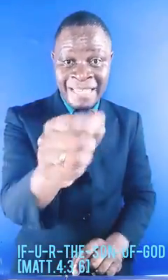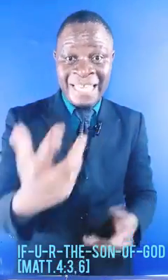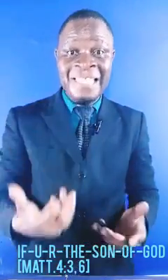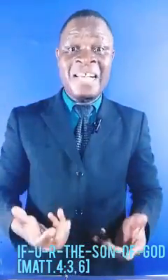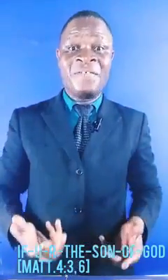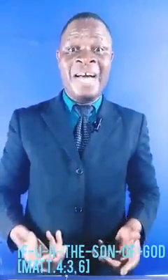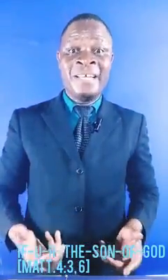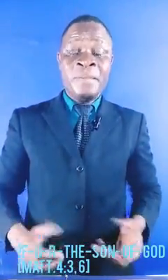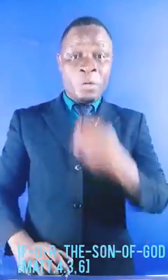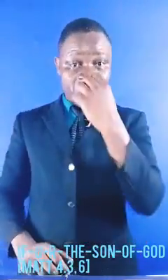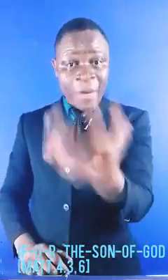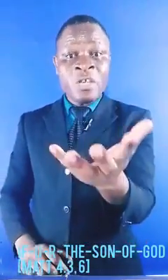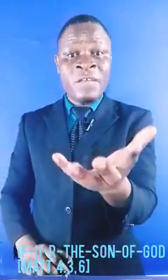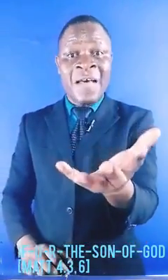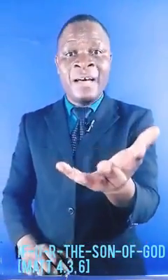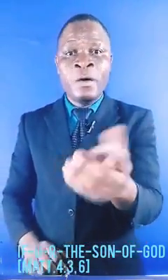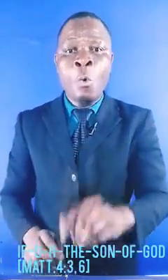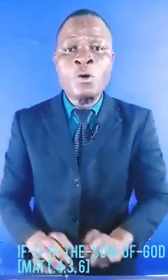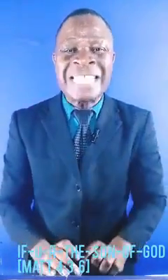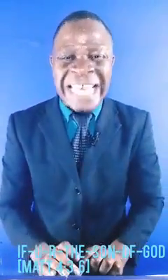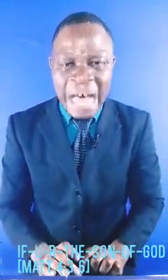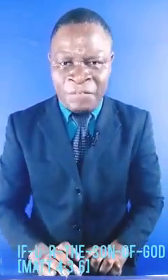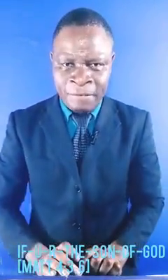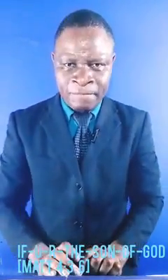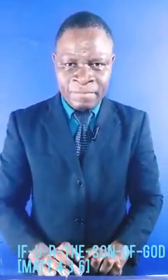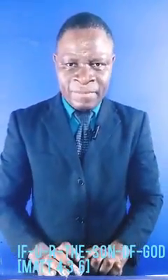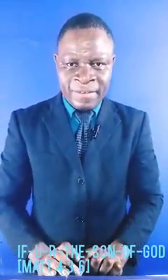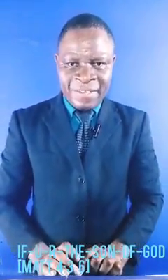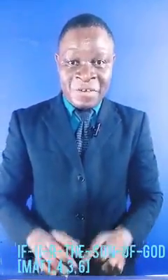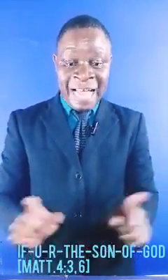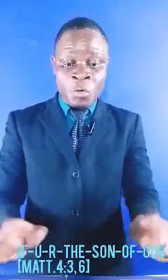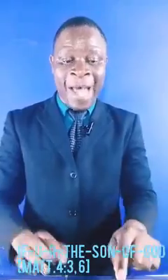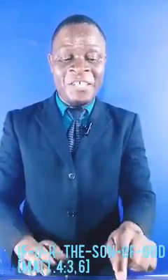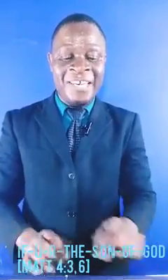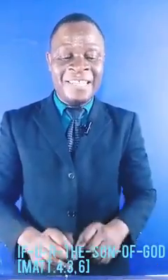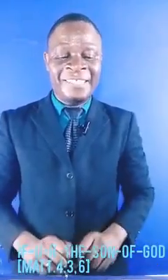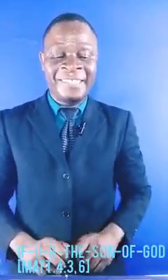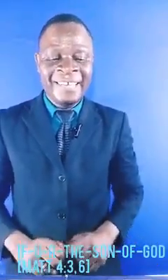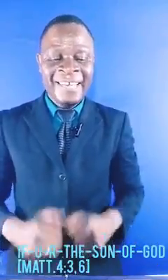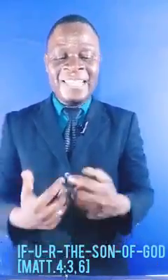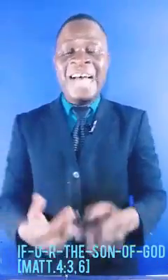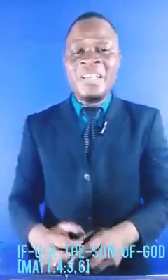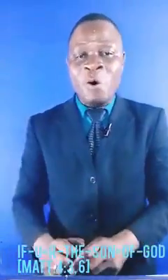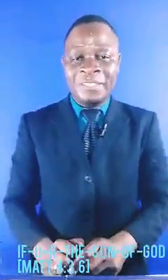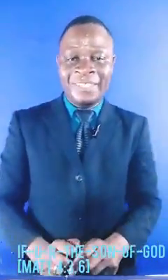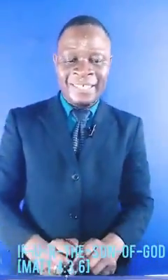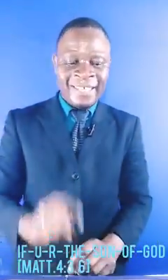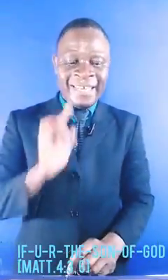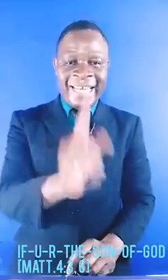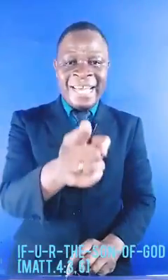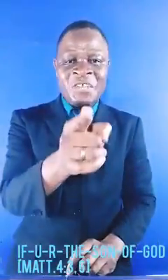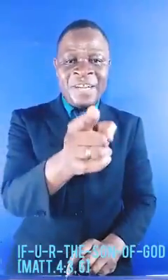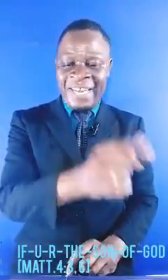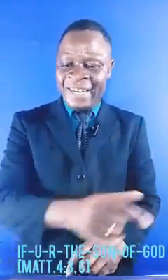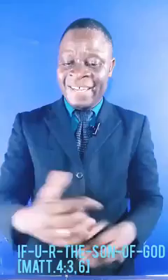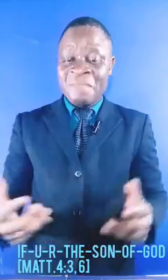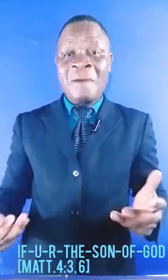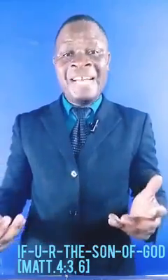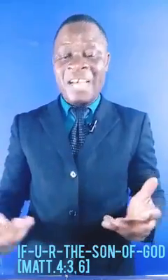that he is the son of God. Because the voice of the father, was enough. So that's why Jesus, his answer was, it is written, man shall